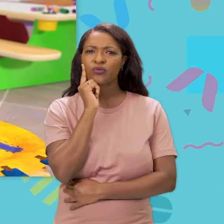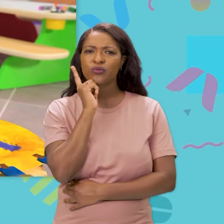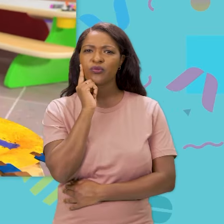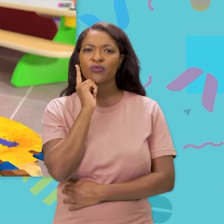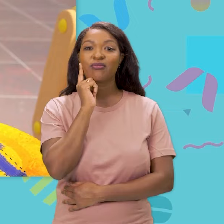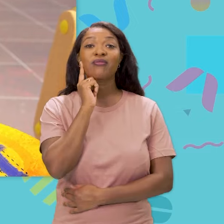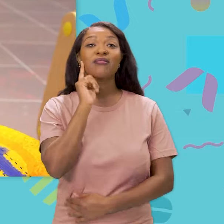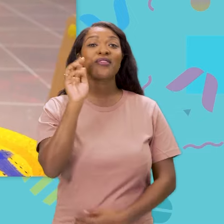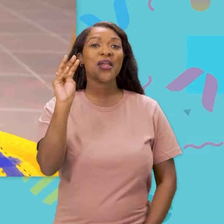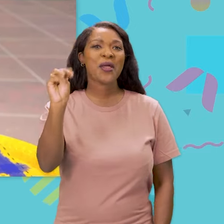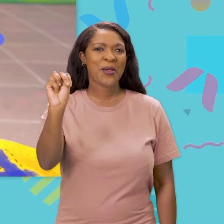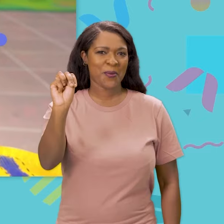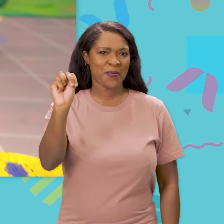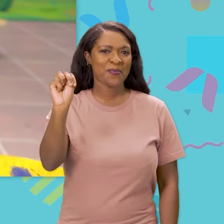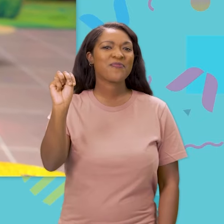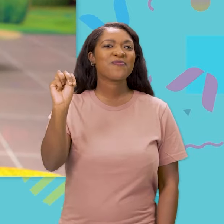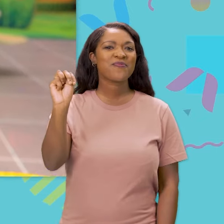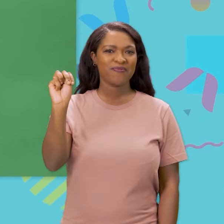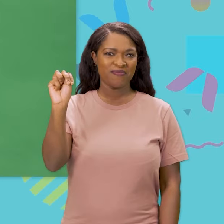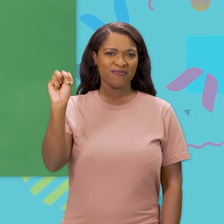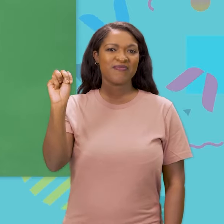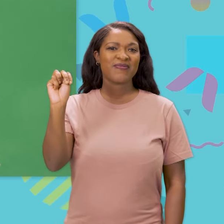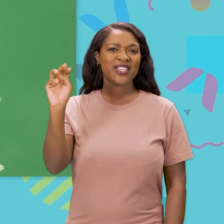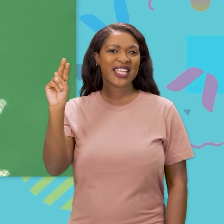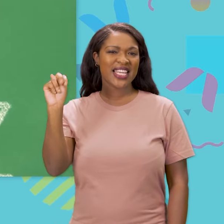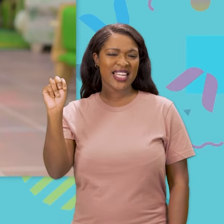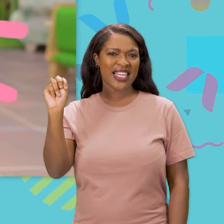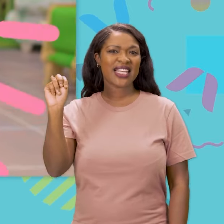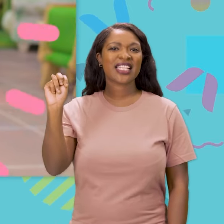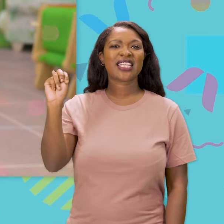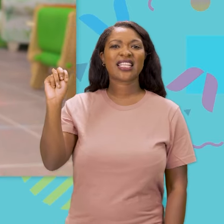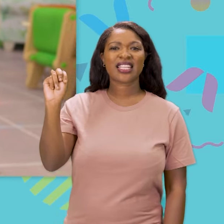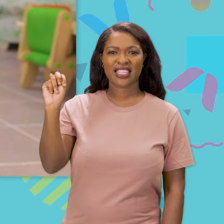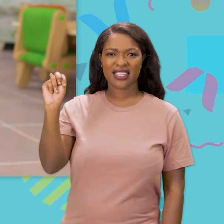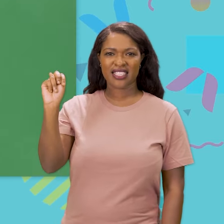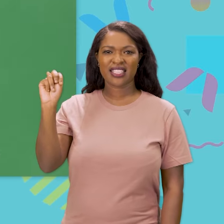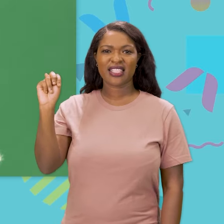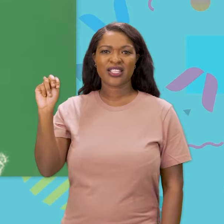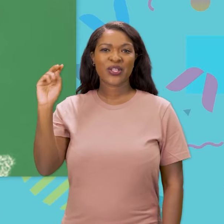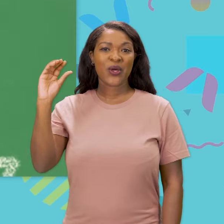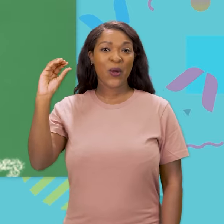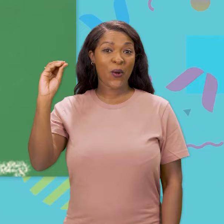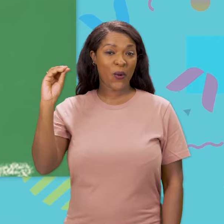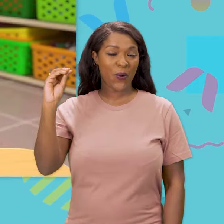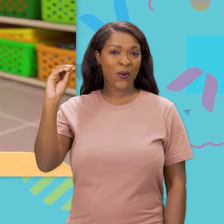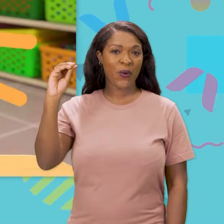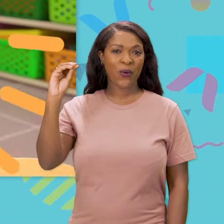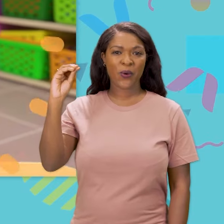E, N, O,